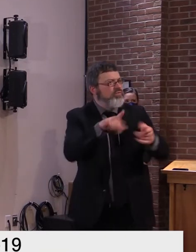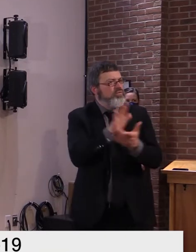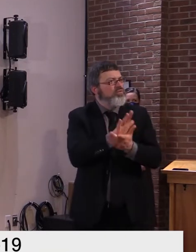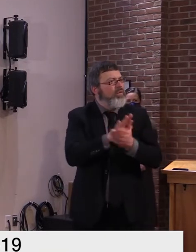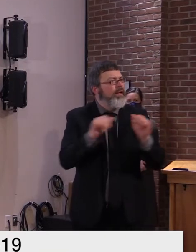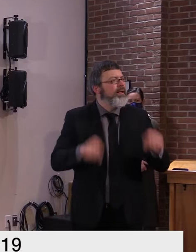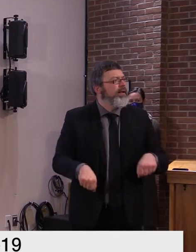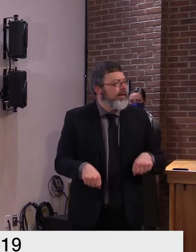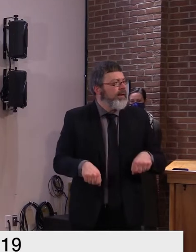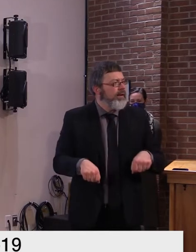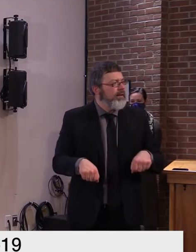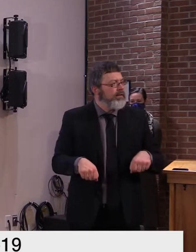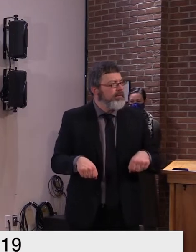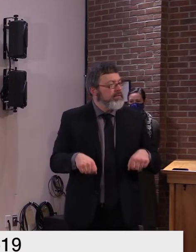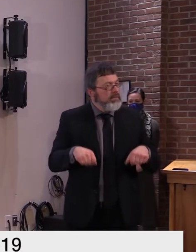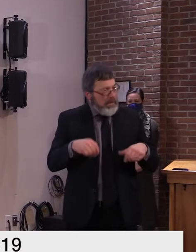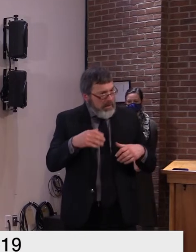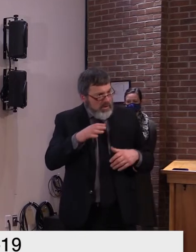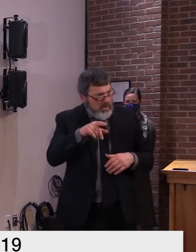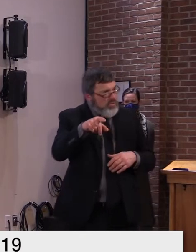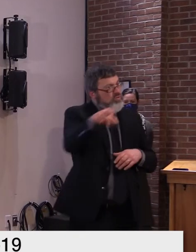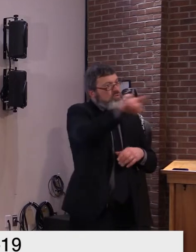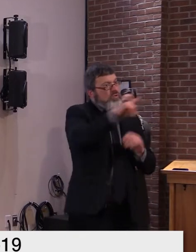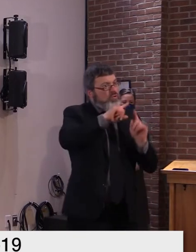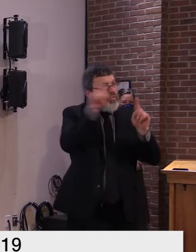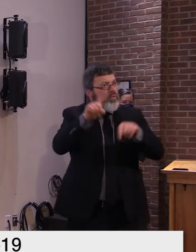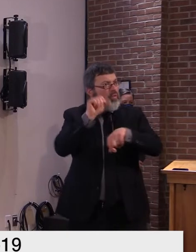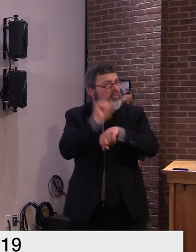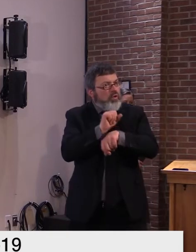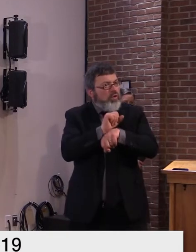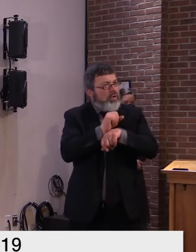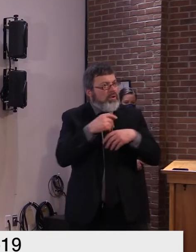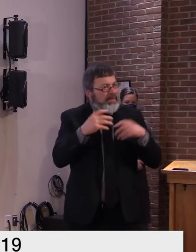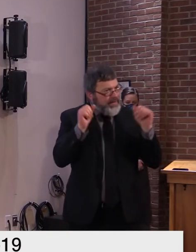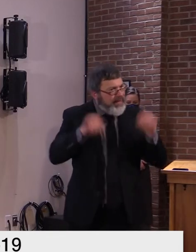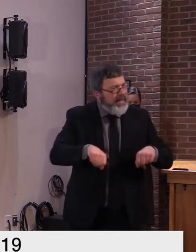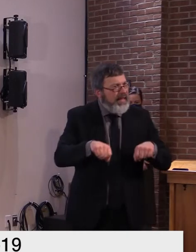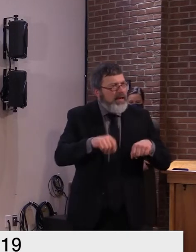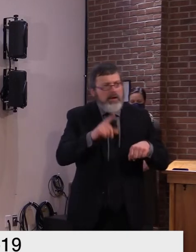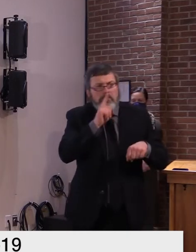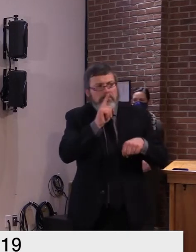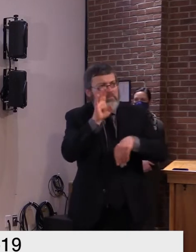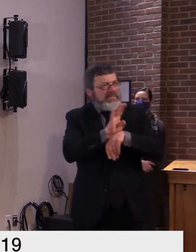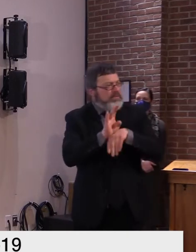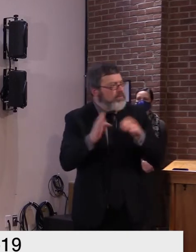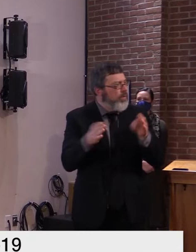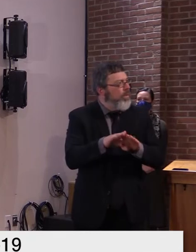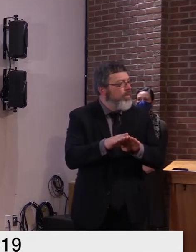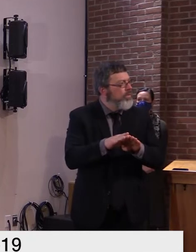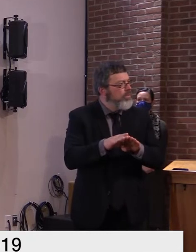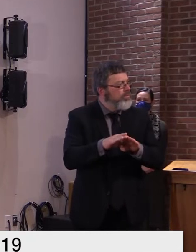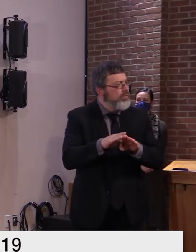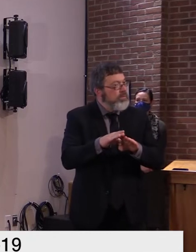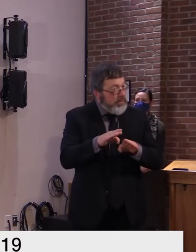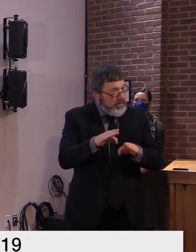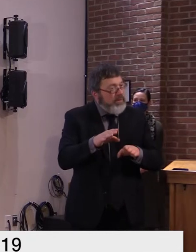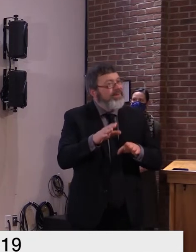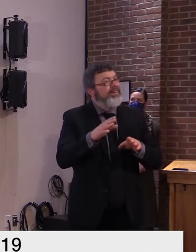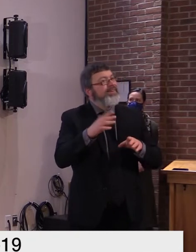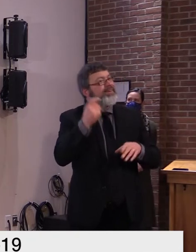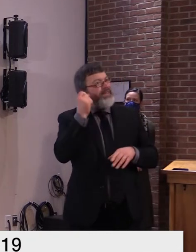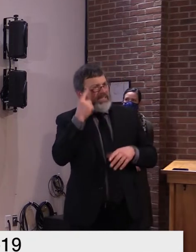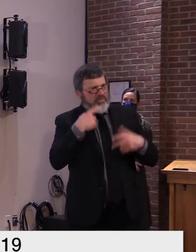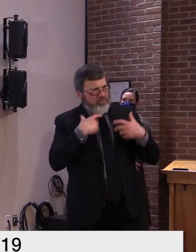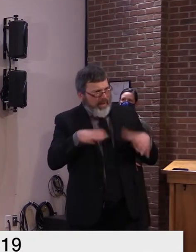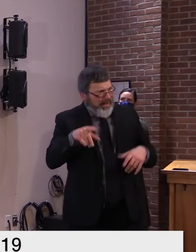hospitalizations or deaths all of these cases that we report daily continue to impact our schools